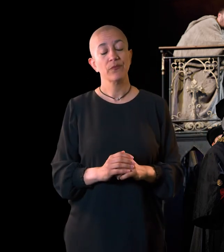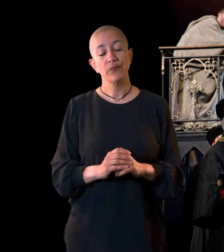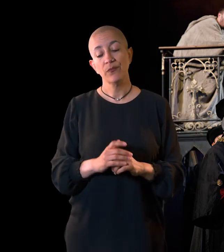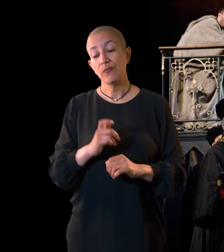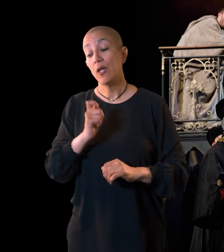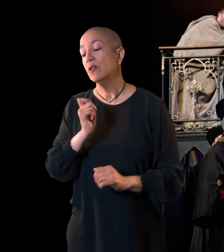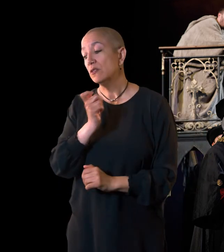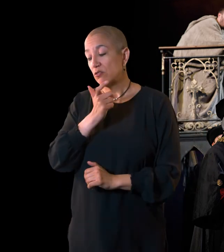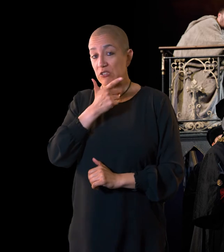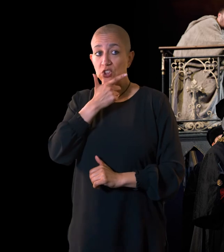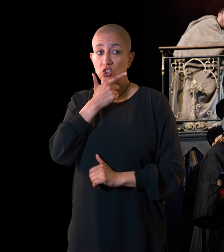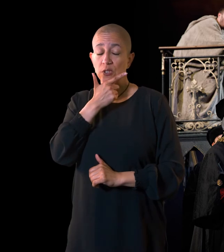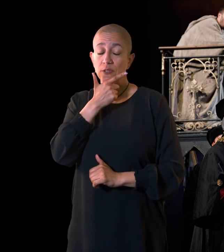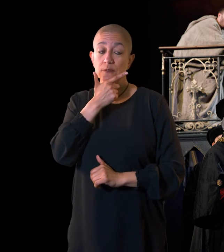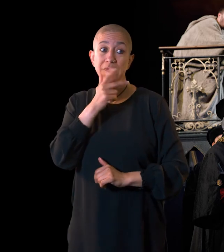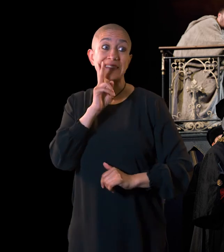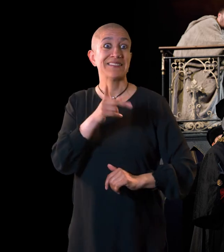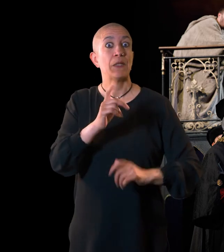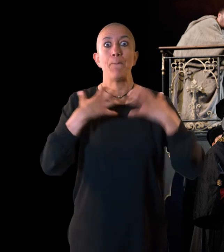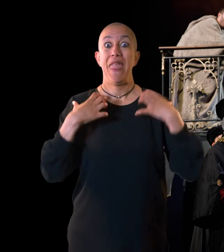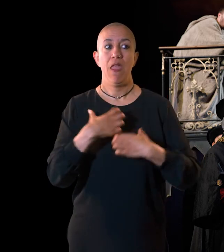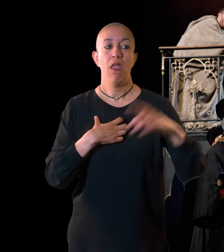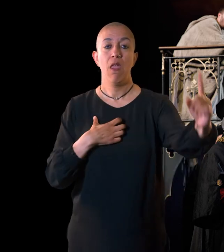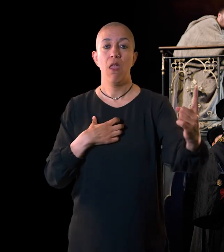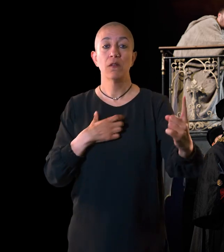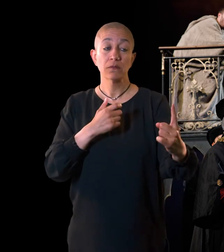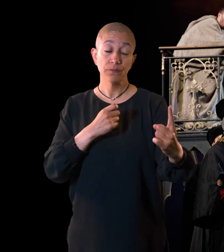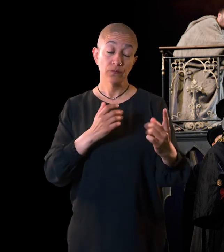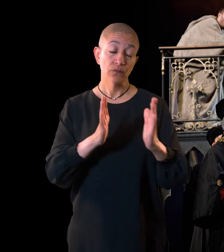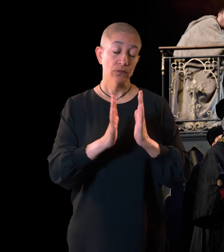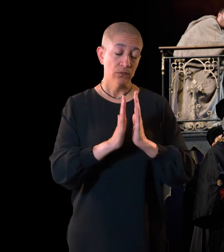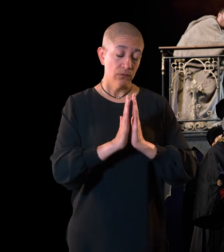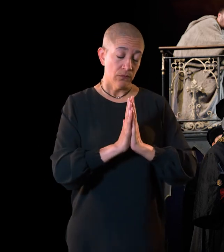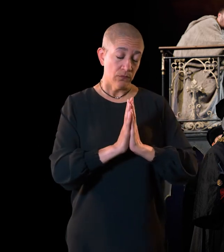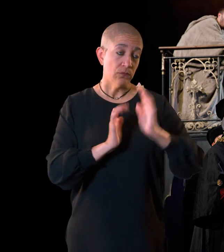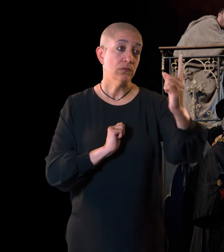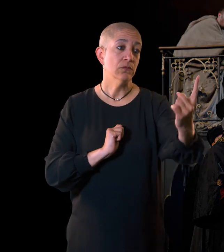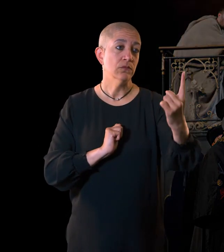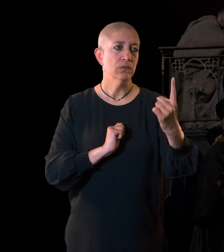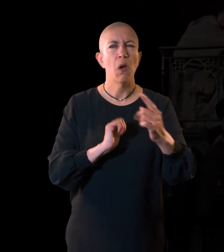Richard reluctantly allows the Lord Mayor to persuade him and he is crowned the next day.